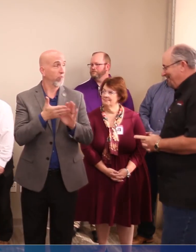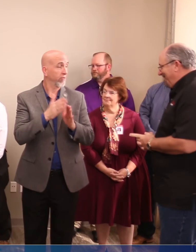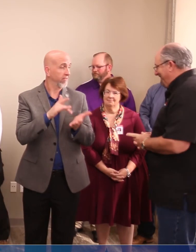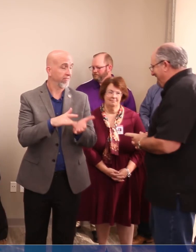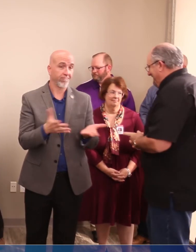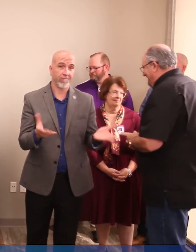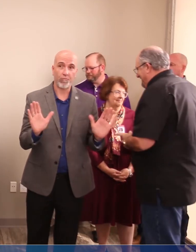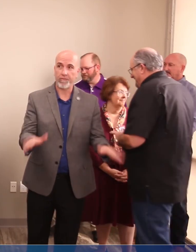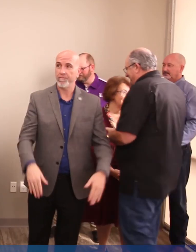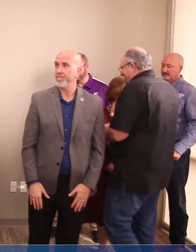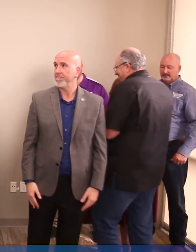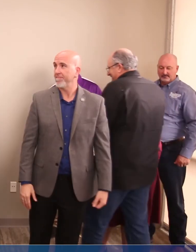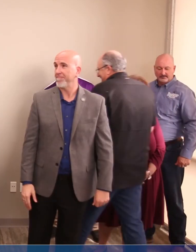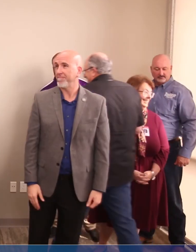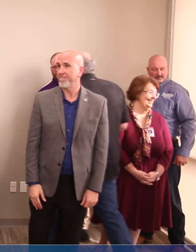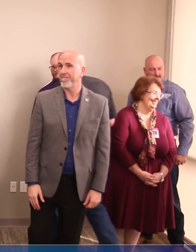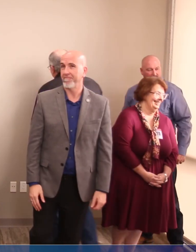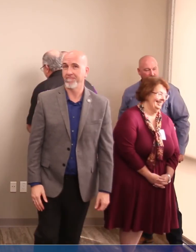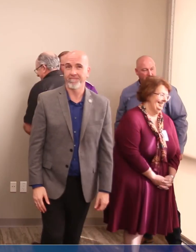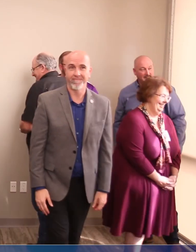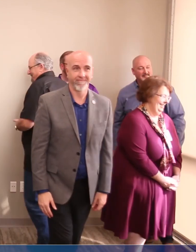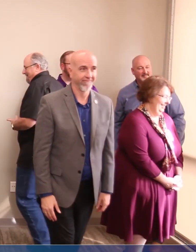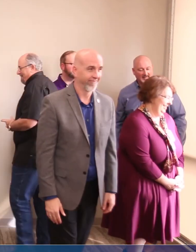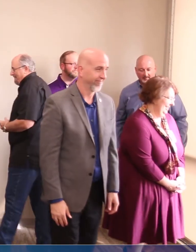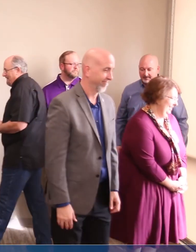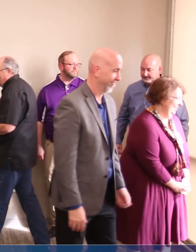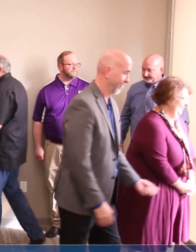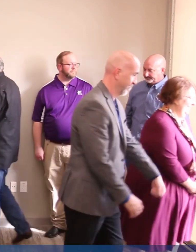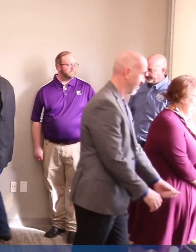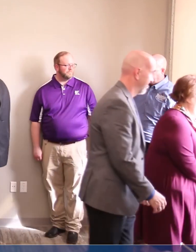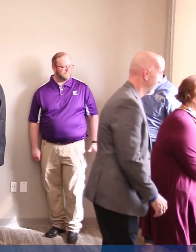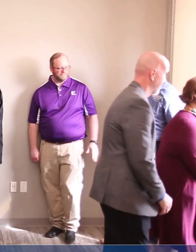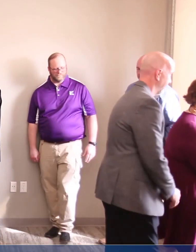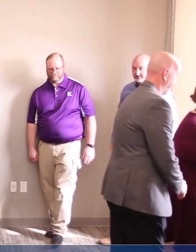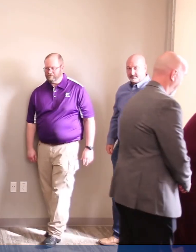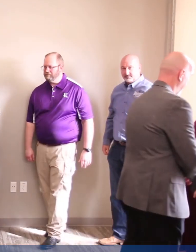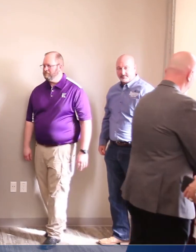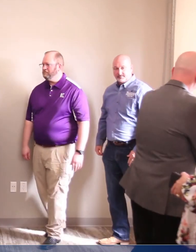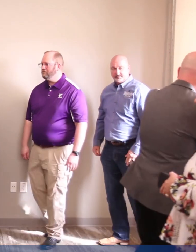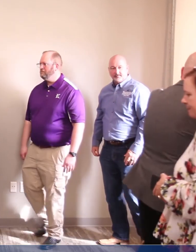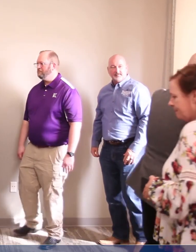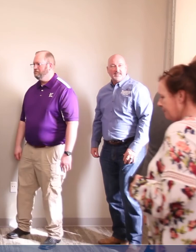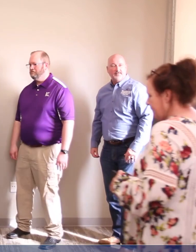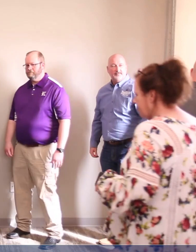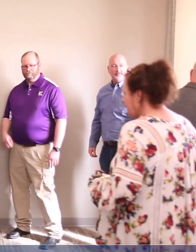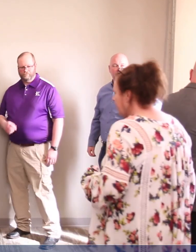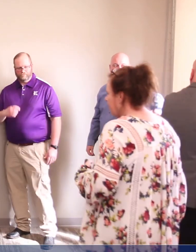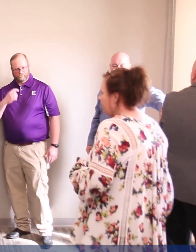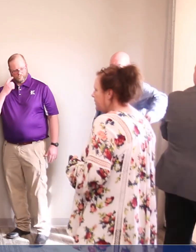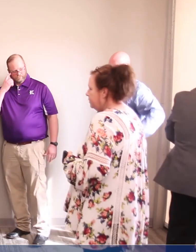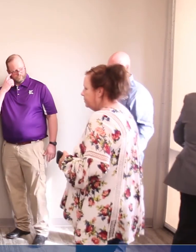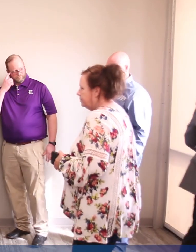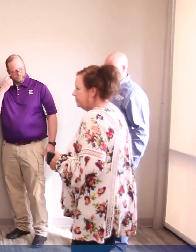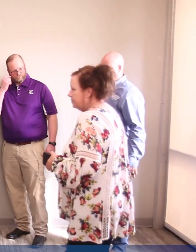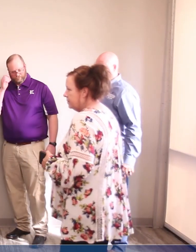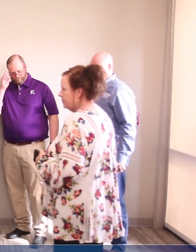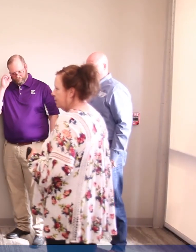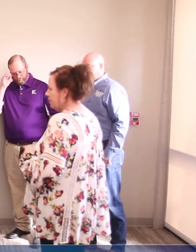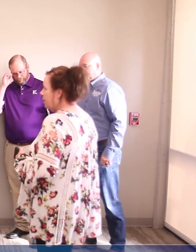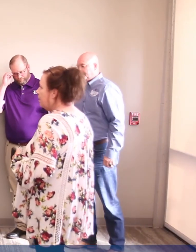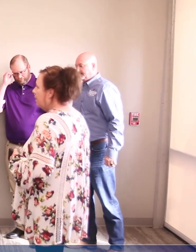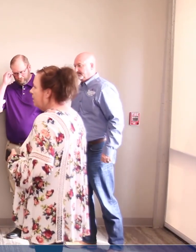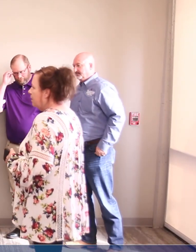here. This is wonderful. This is our first time to use it. And it is all we'd ever hope that it would be when we were planning it. we're glad that